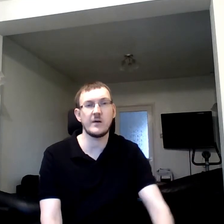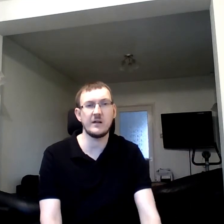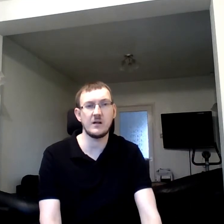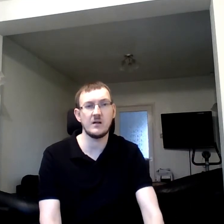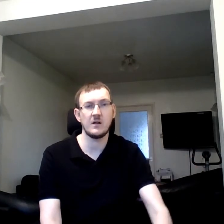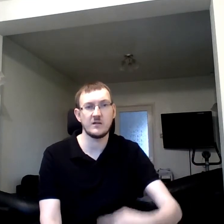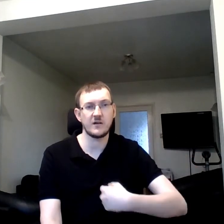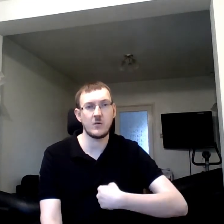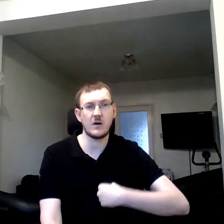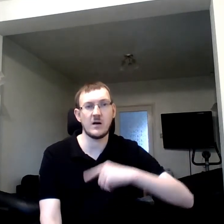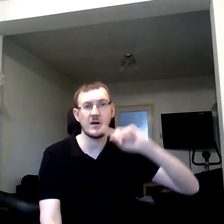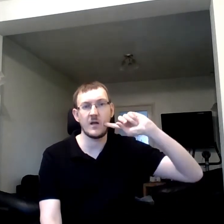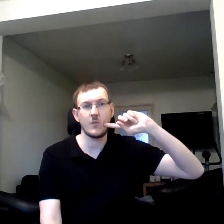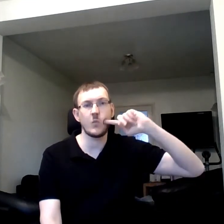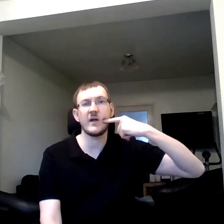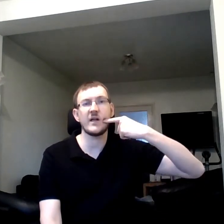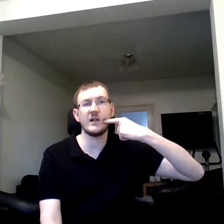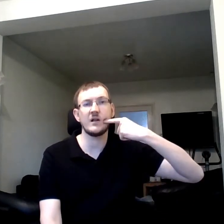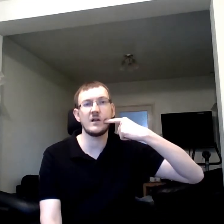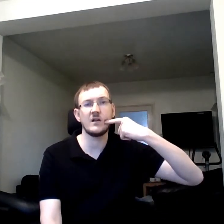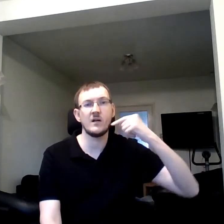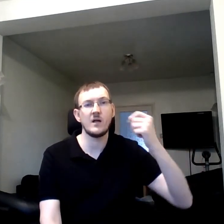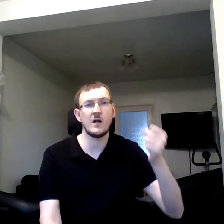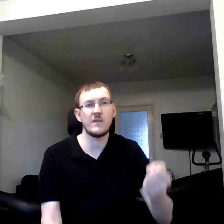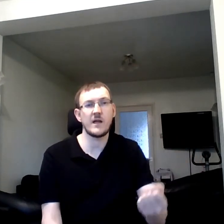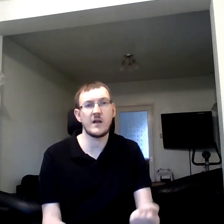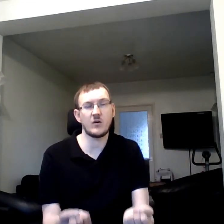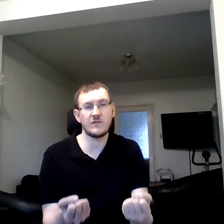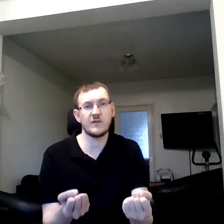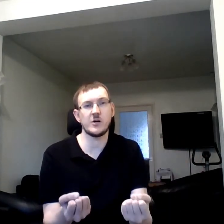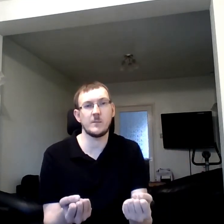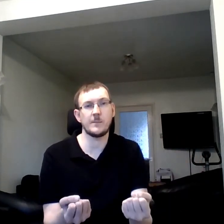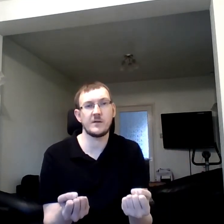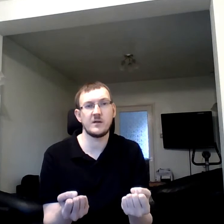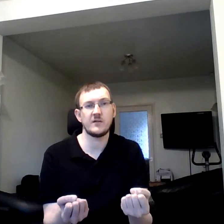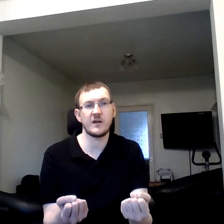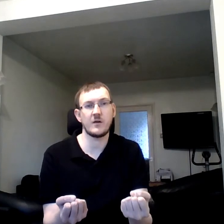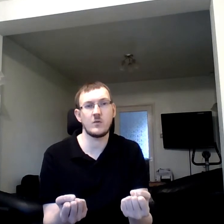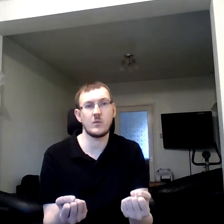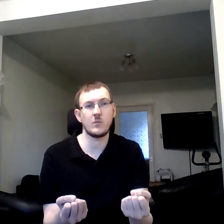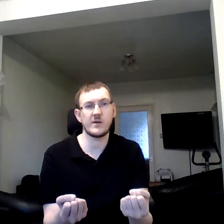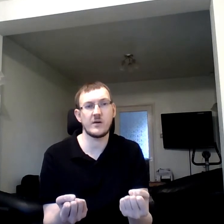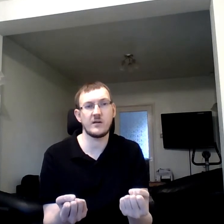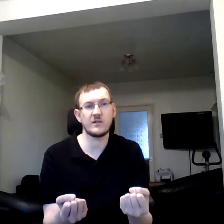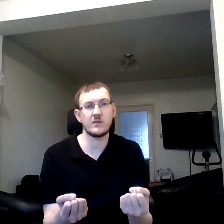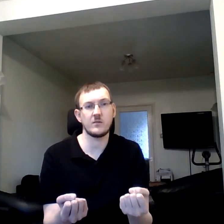will. So I will and then offer up. So I'm going to